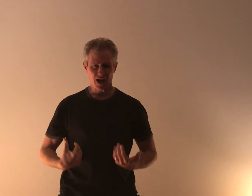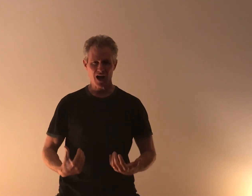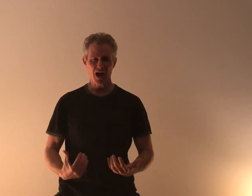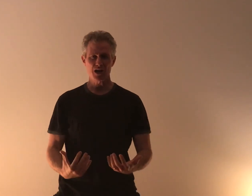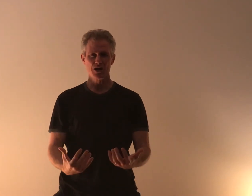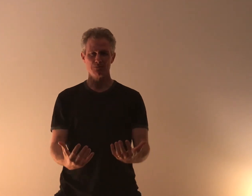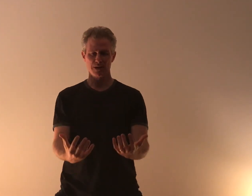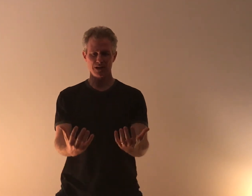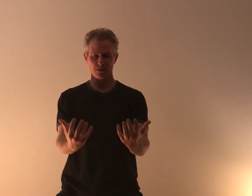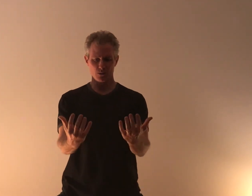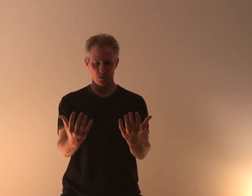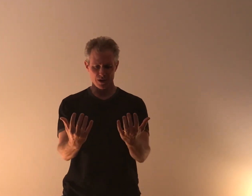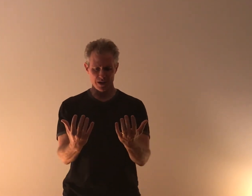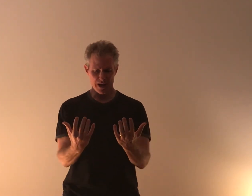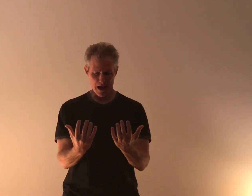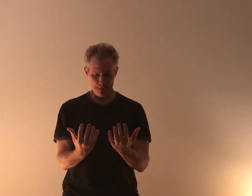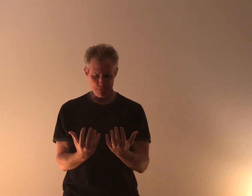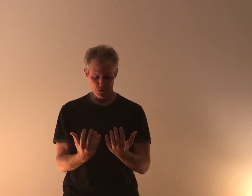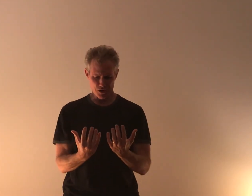Be the way I breathe